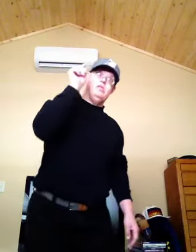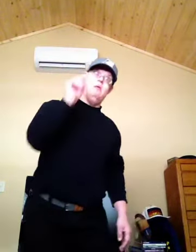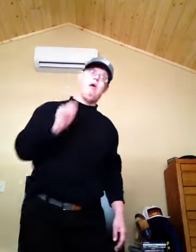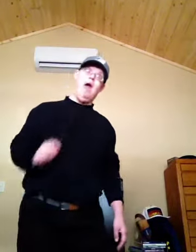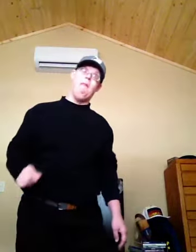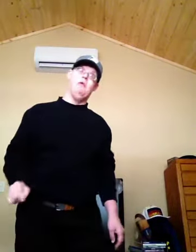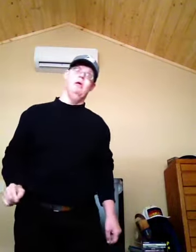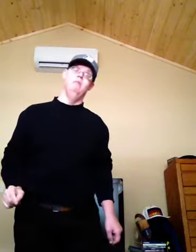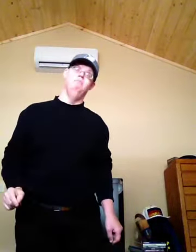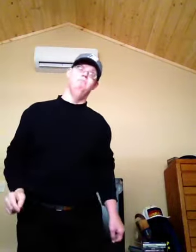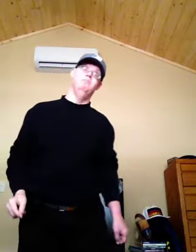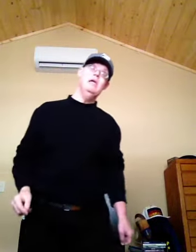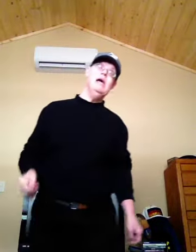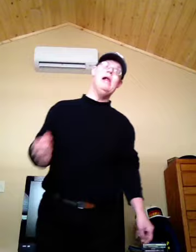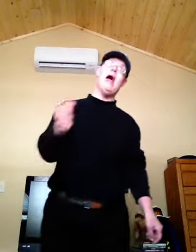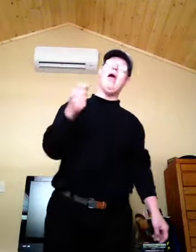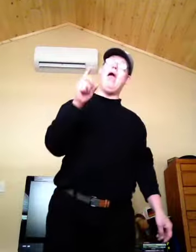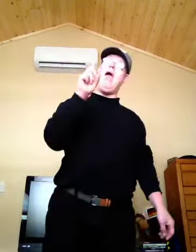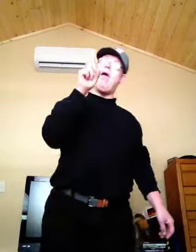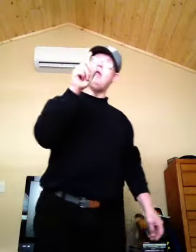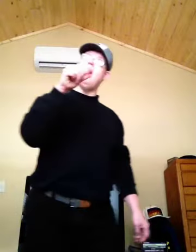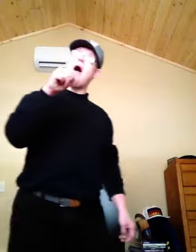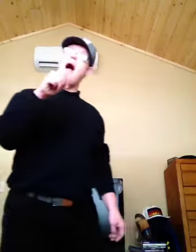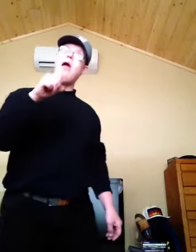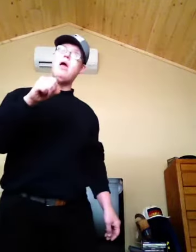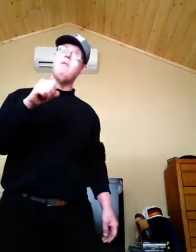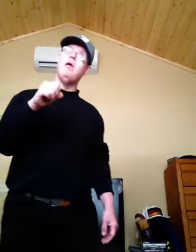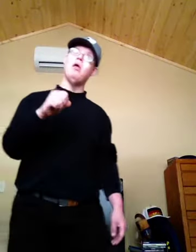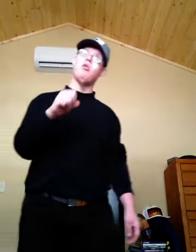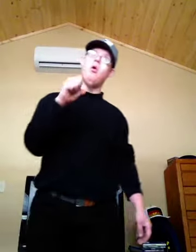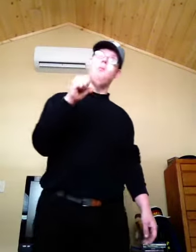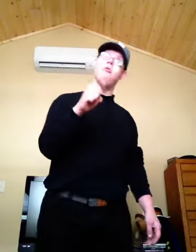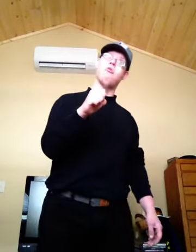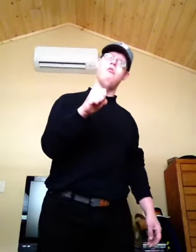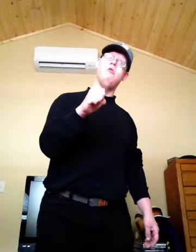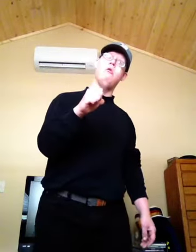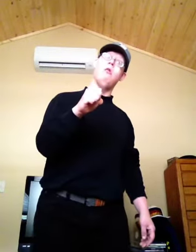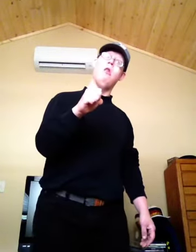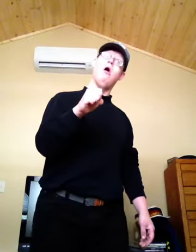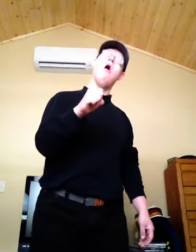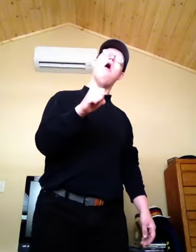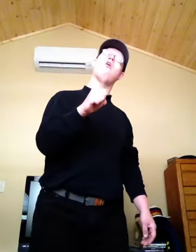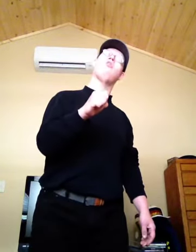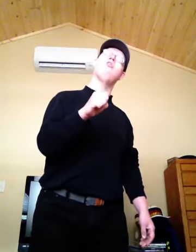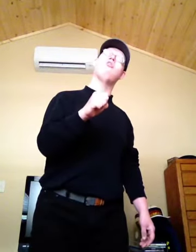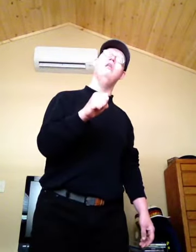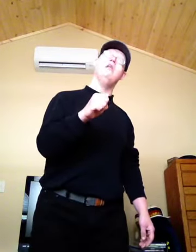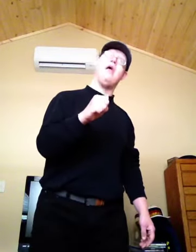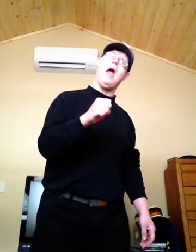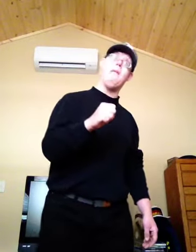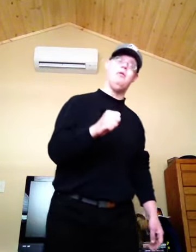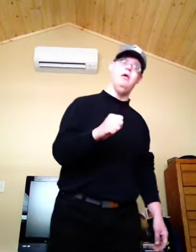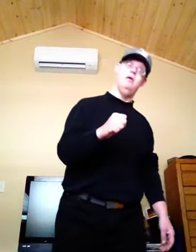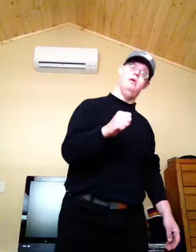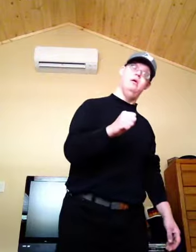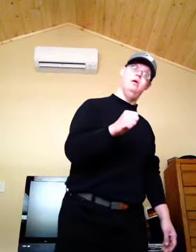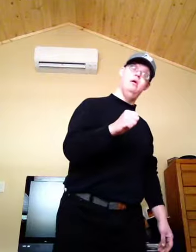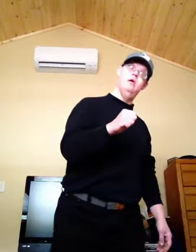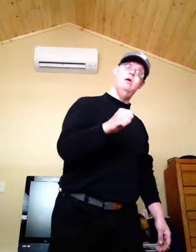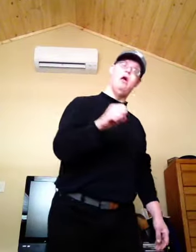team captain. And, and, I am his personal, assistant captain. I